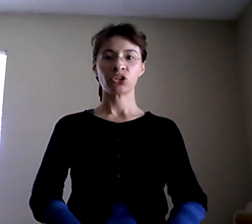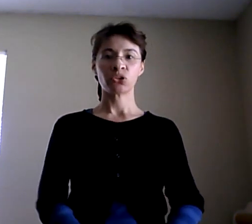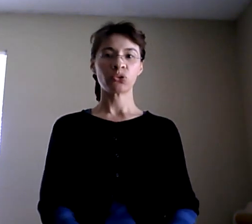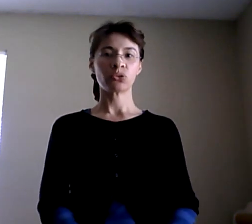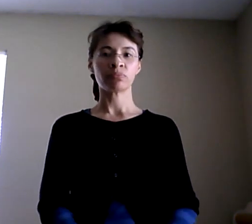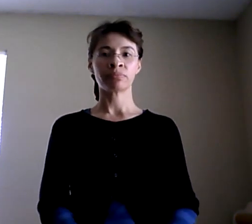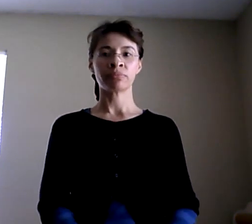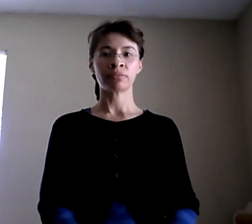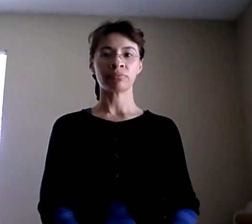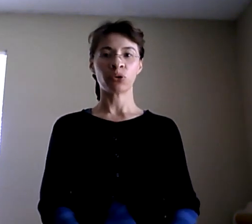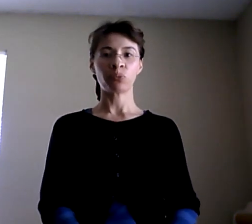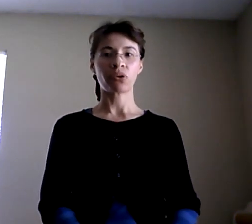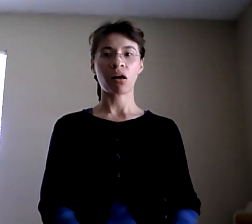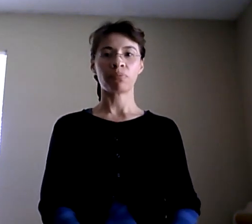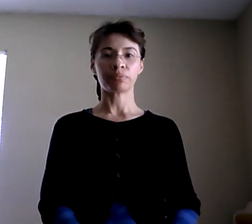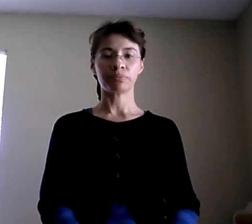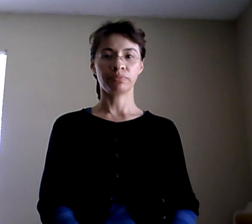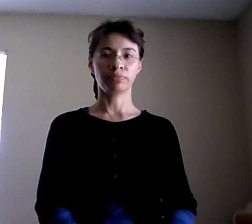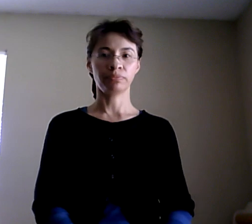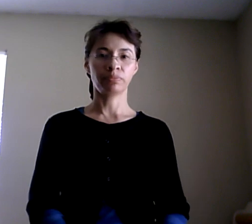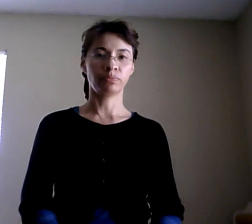Sure. No problem. Okay. Okay. Okay.